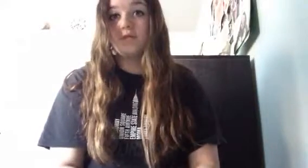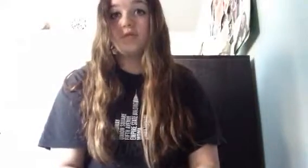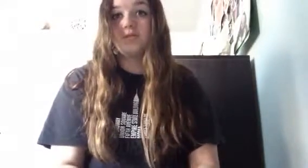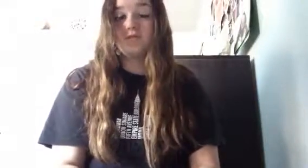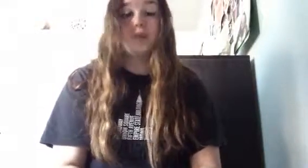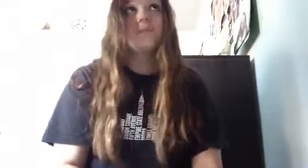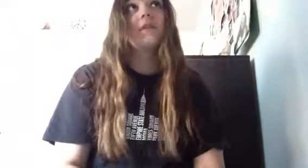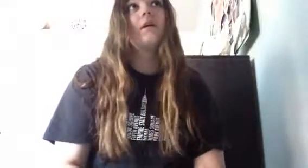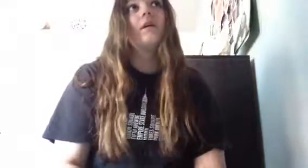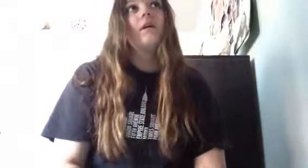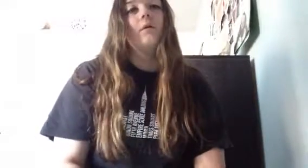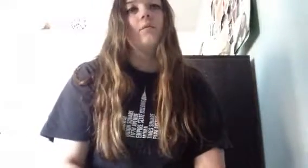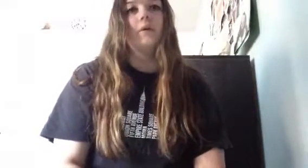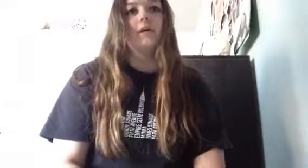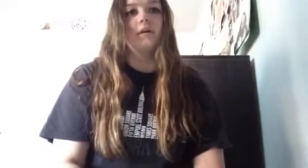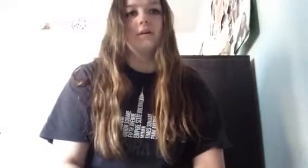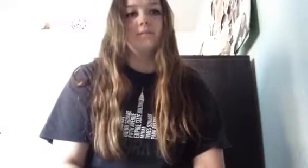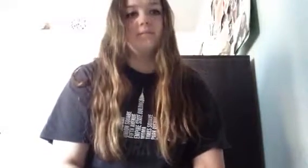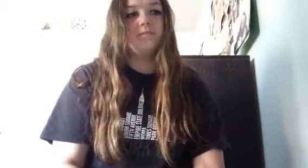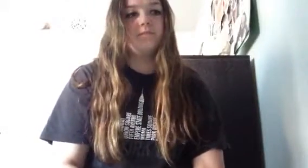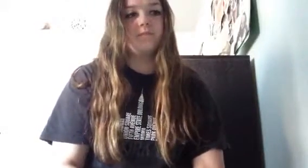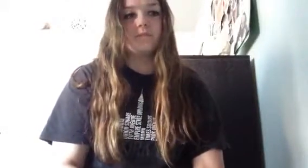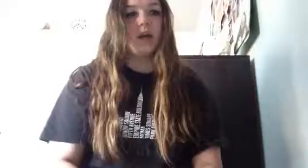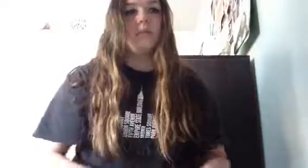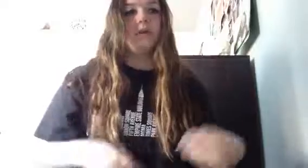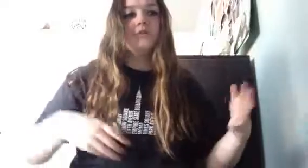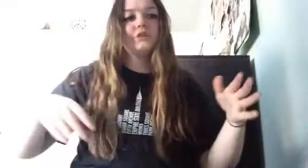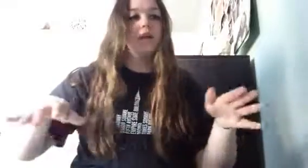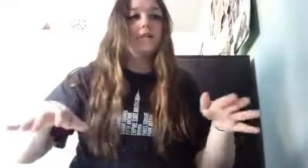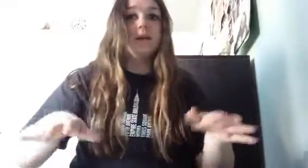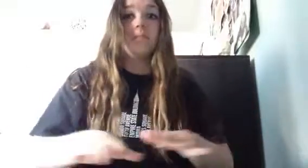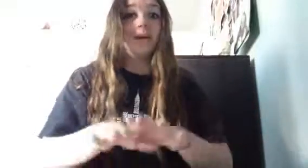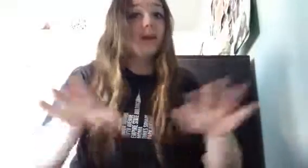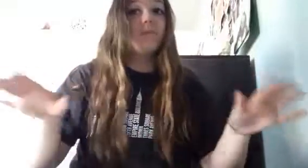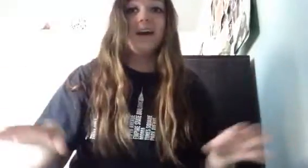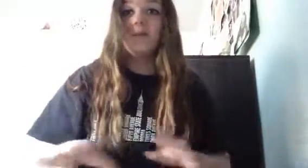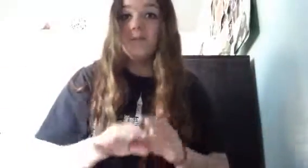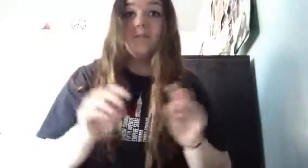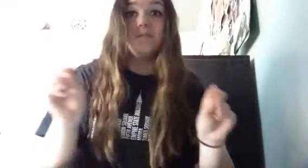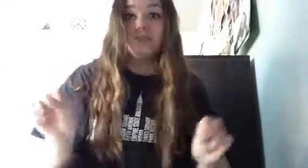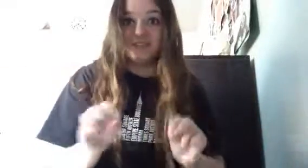short story but um i mean i was just driving minding my own business